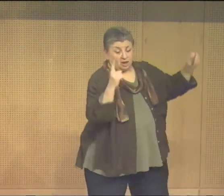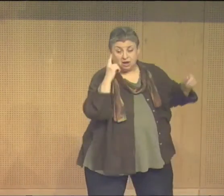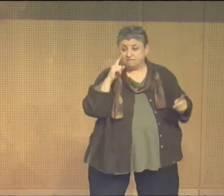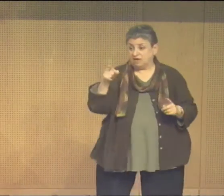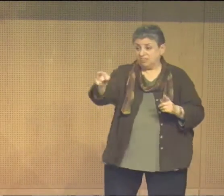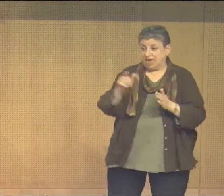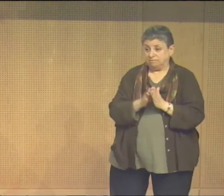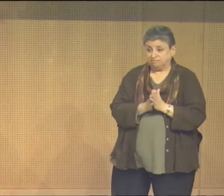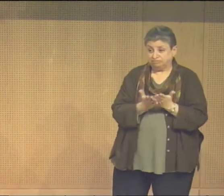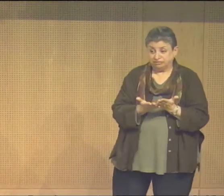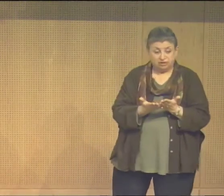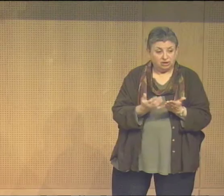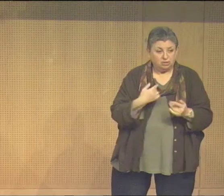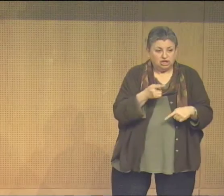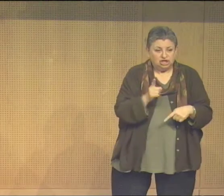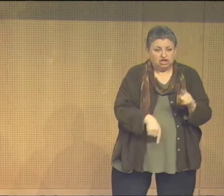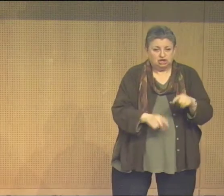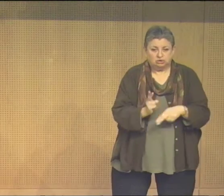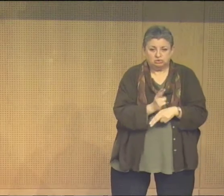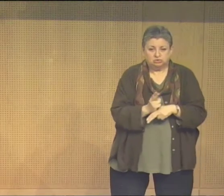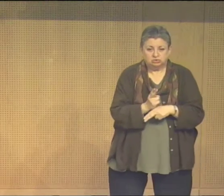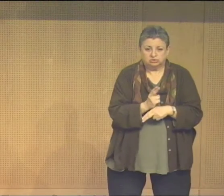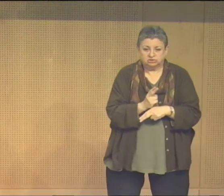a deaf person's freedom to speak out and in the book